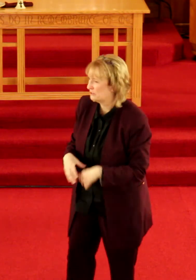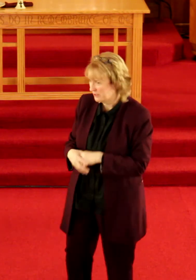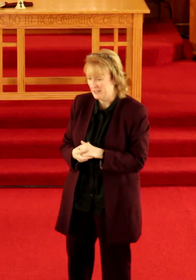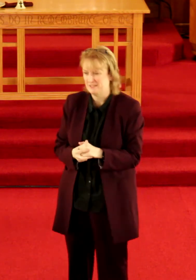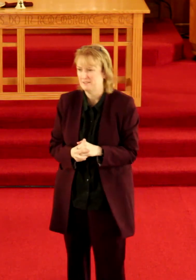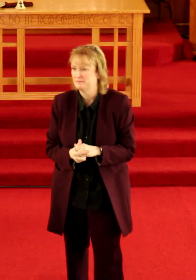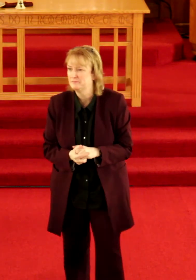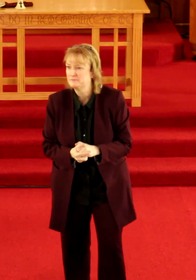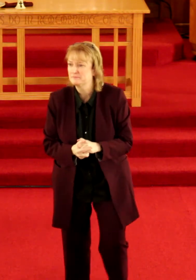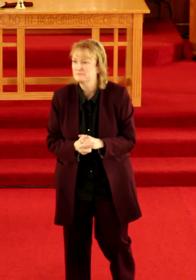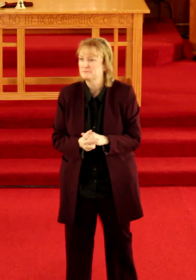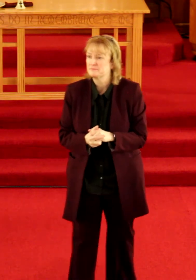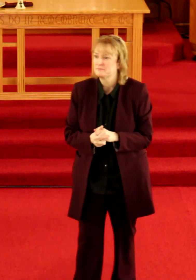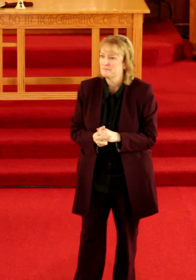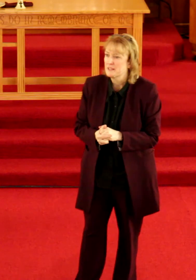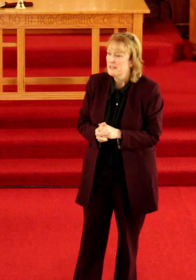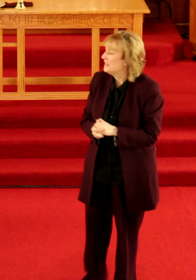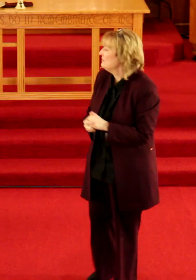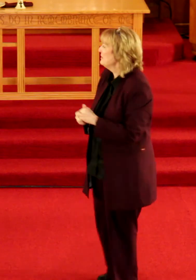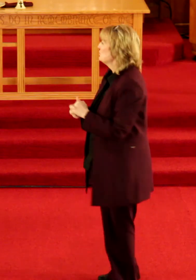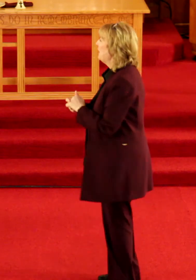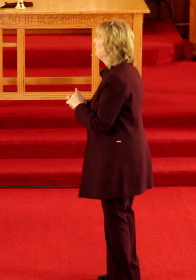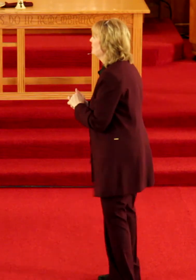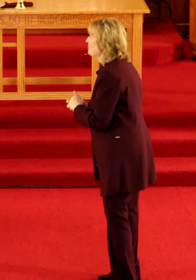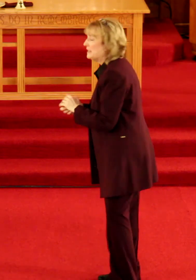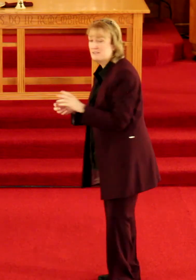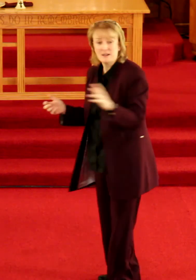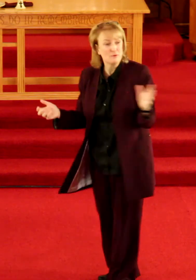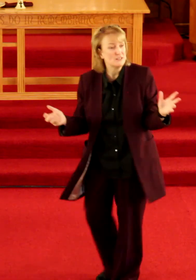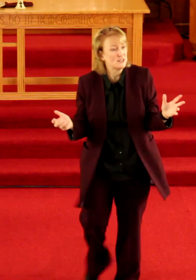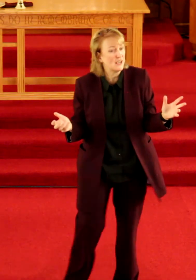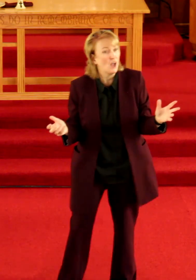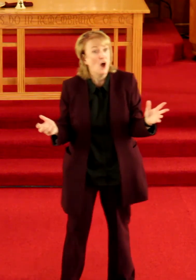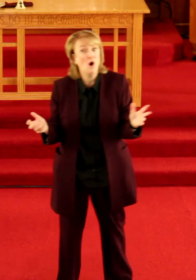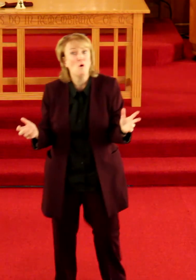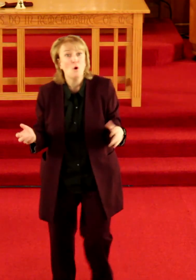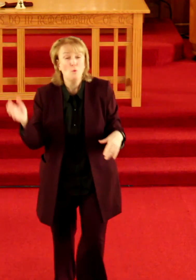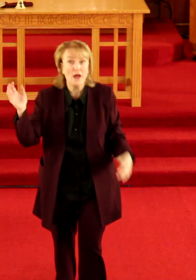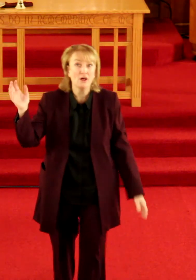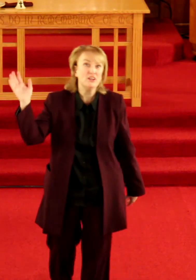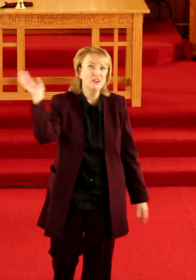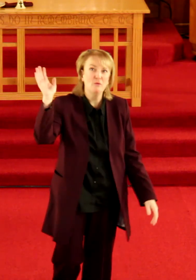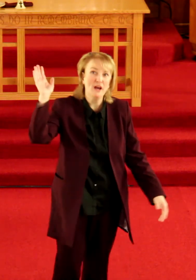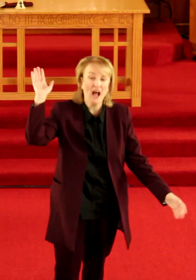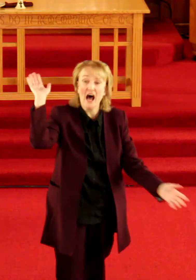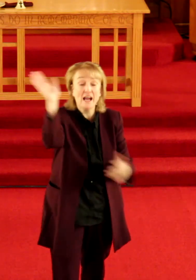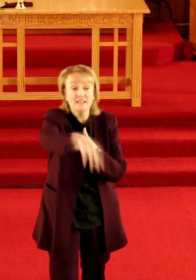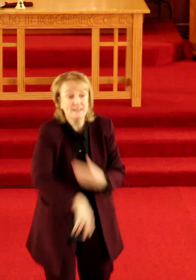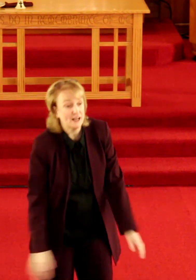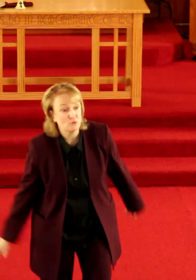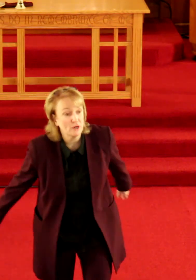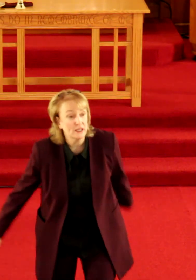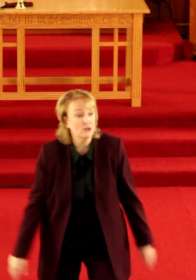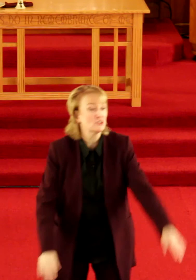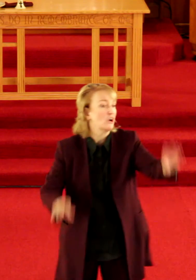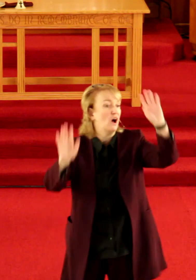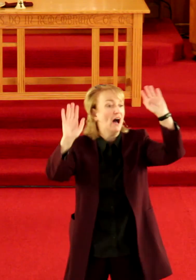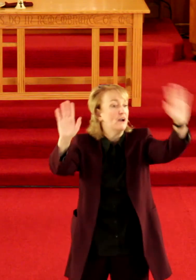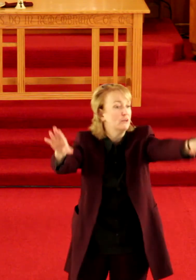do it individuality means that we say oh well you know what I did that 20 years ago I don't